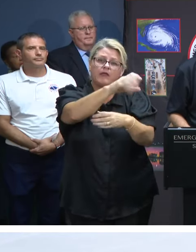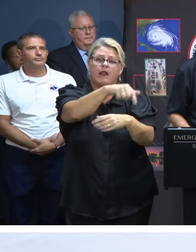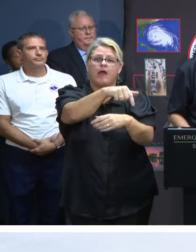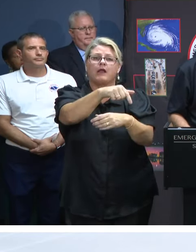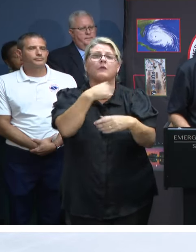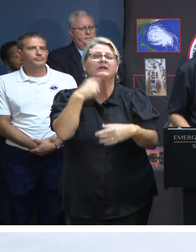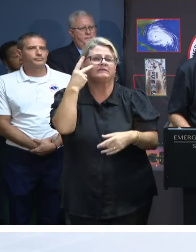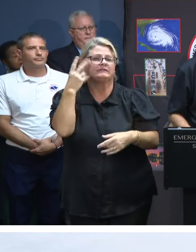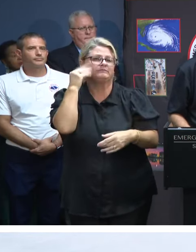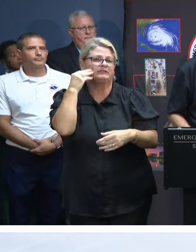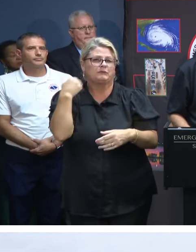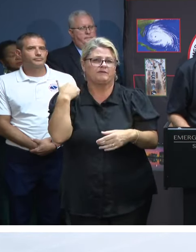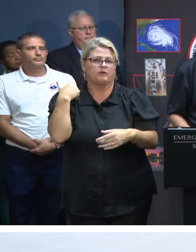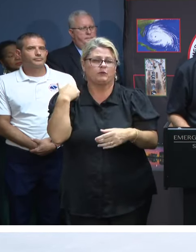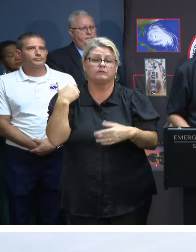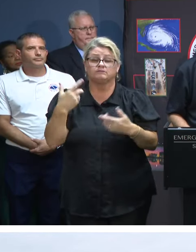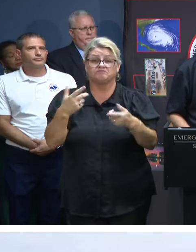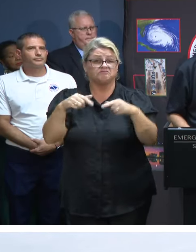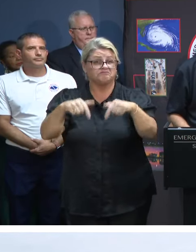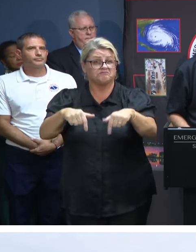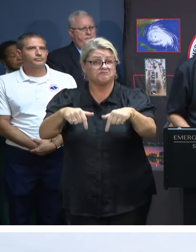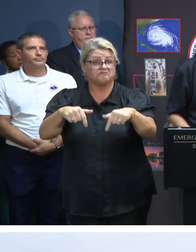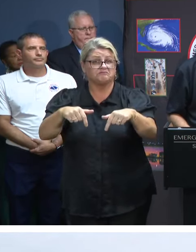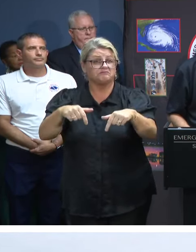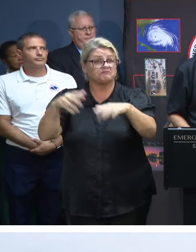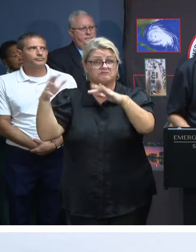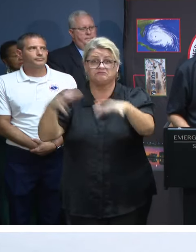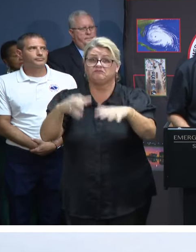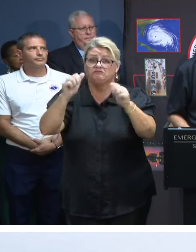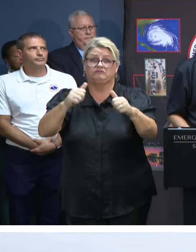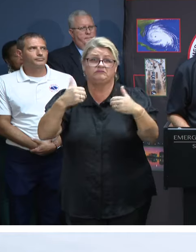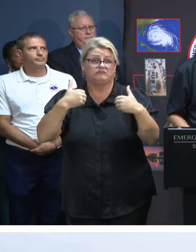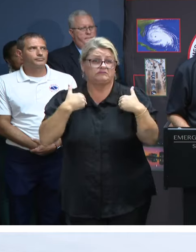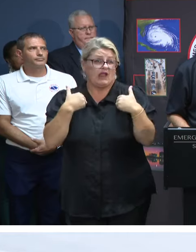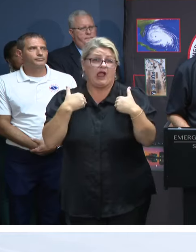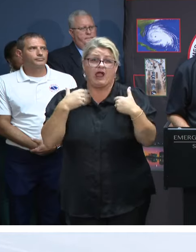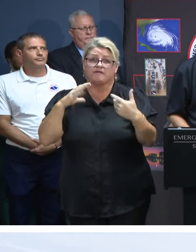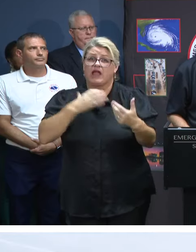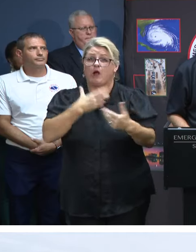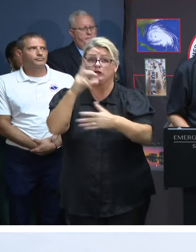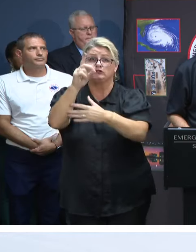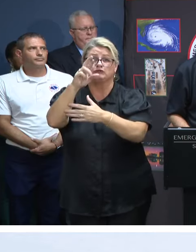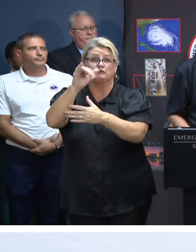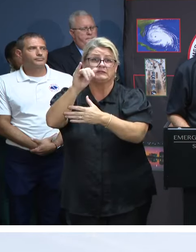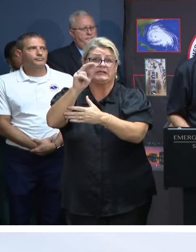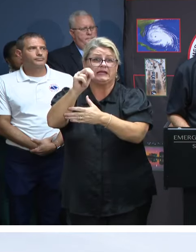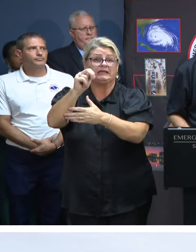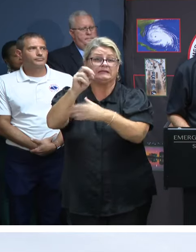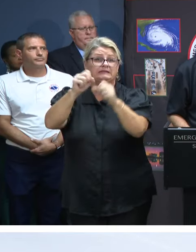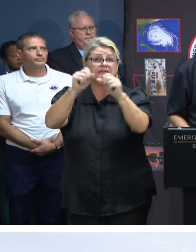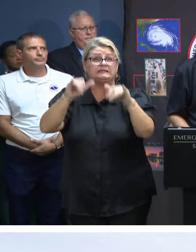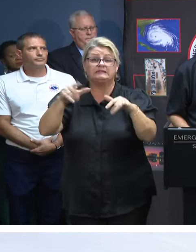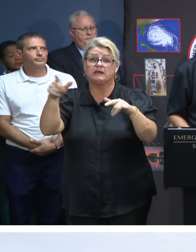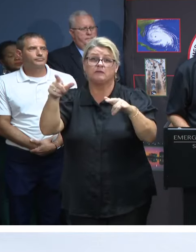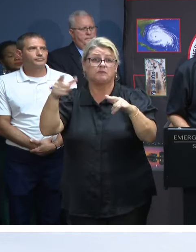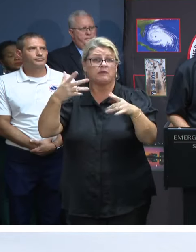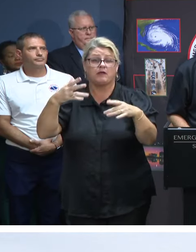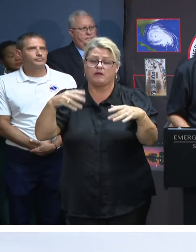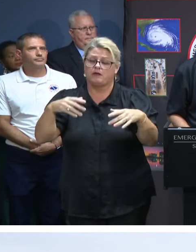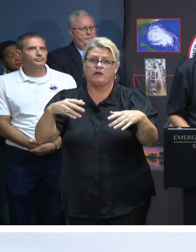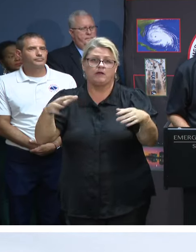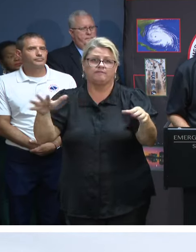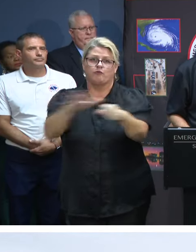This storm certainly could bring rainfall that overwhelms our drainage systems, leading to flash floods,